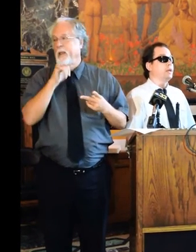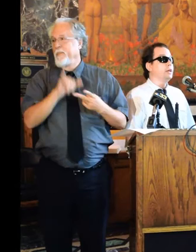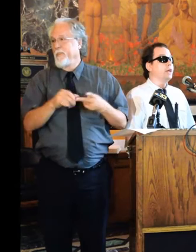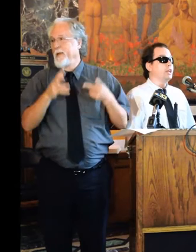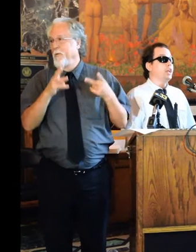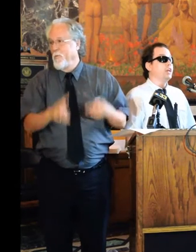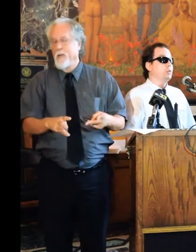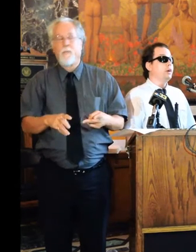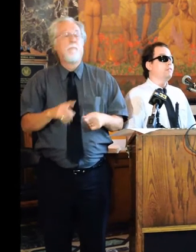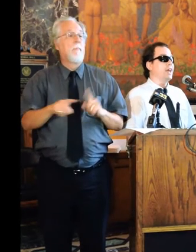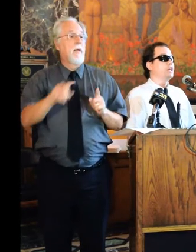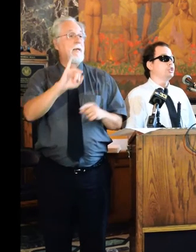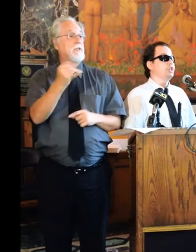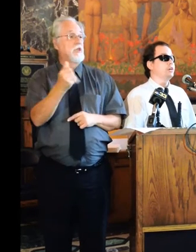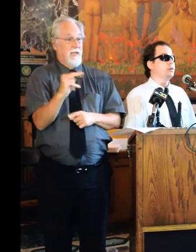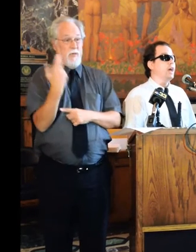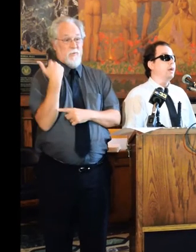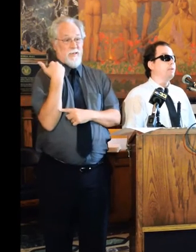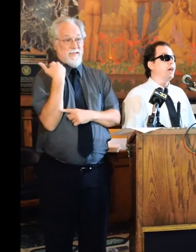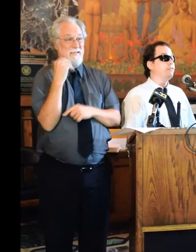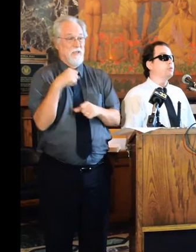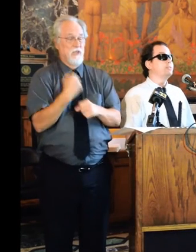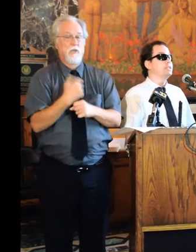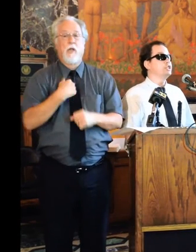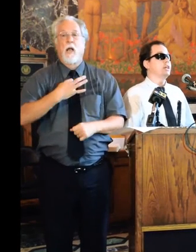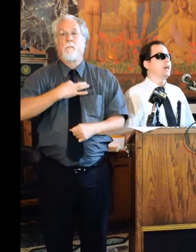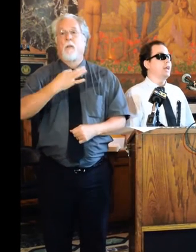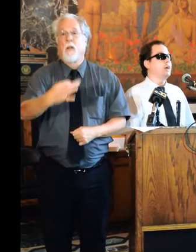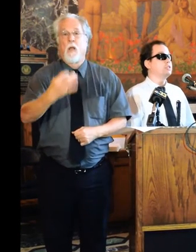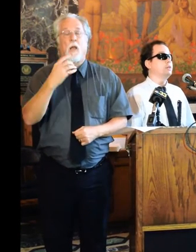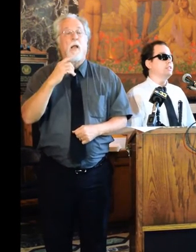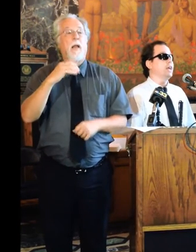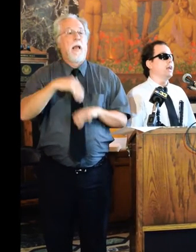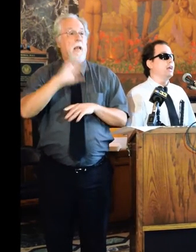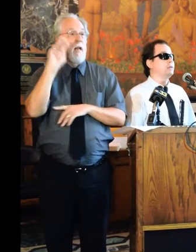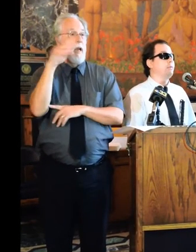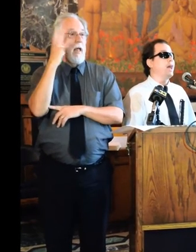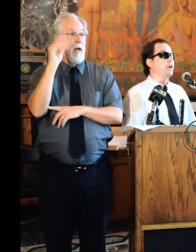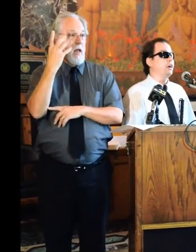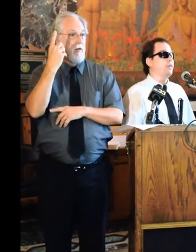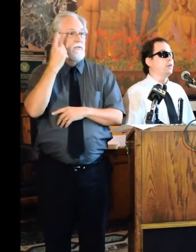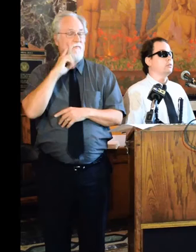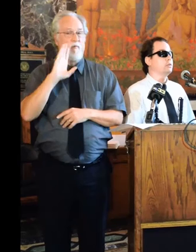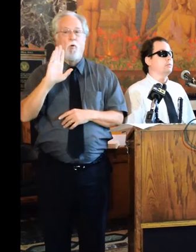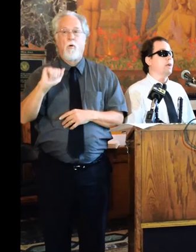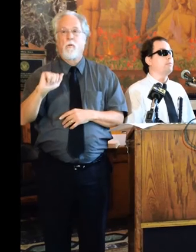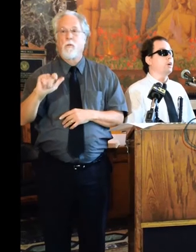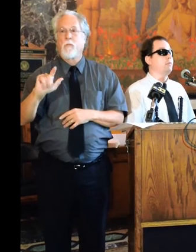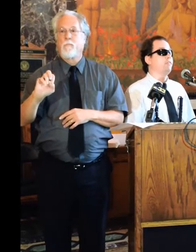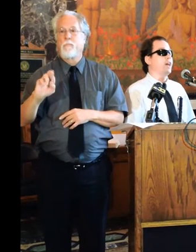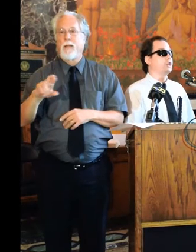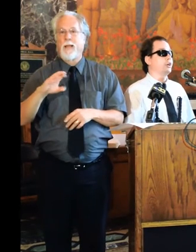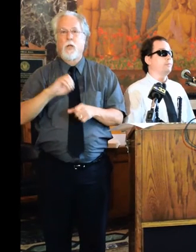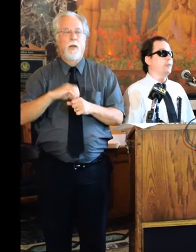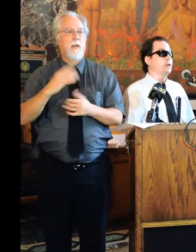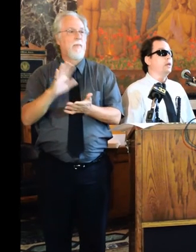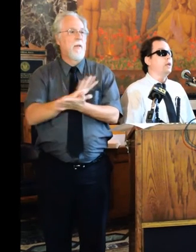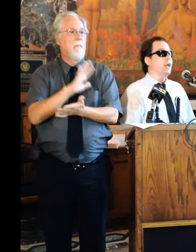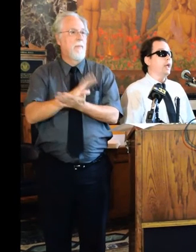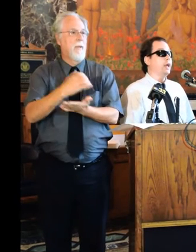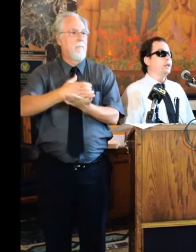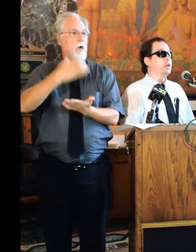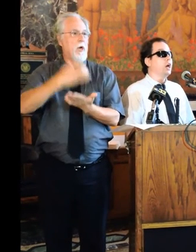anyway. In January of last year, I applied for a position at Lighthouse, Louisiana, as a bagger in the paper cup factory.